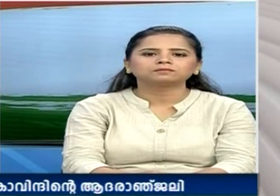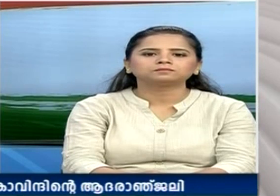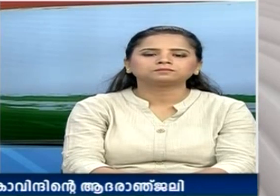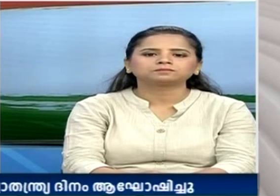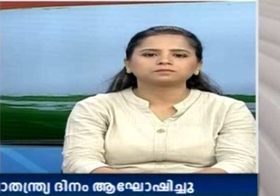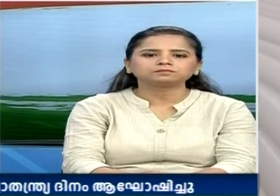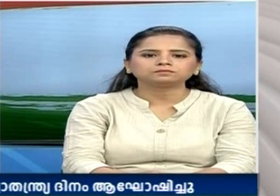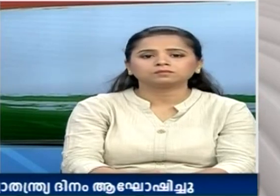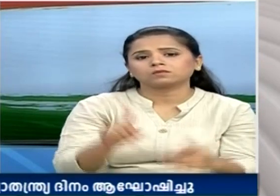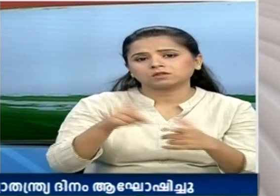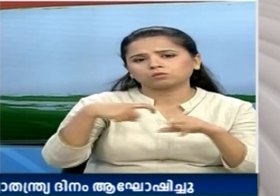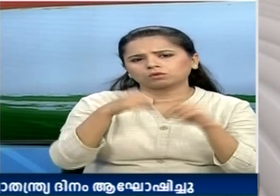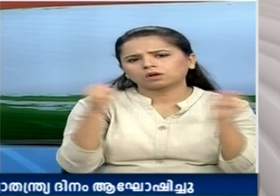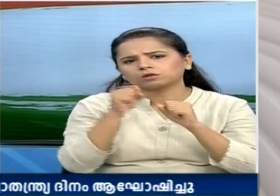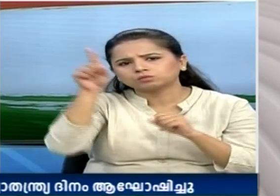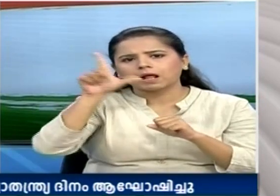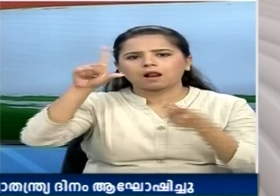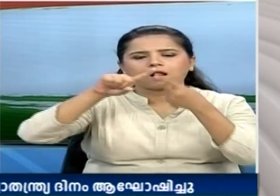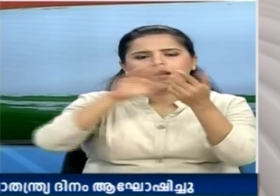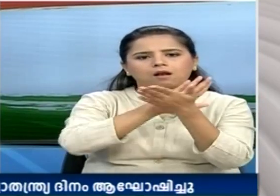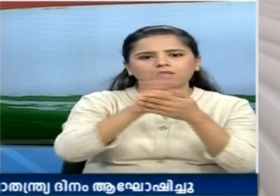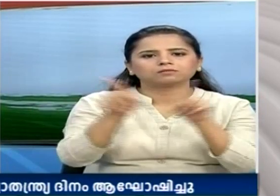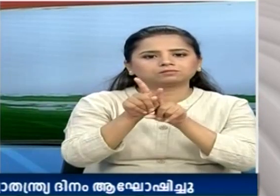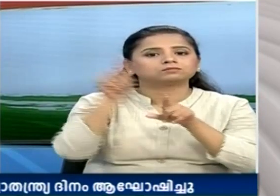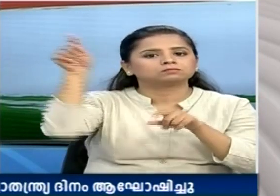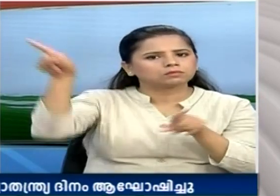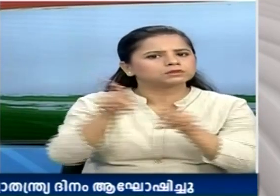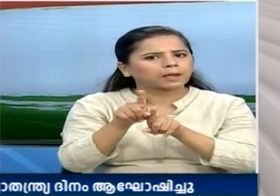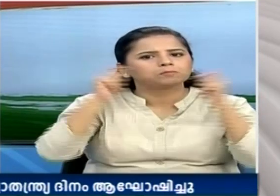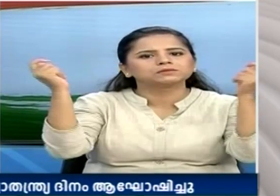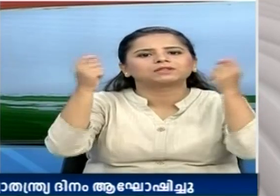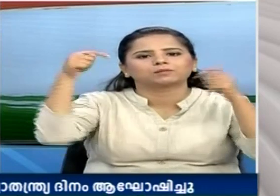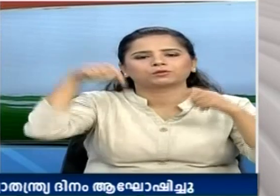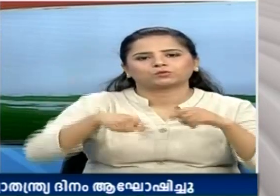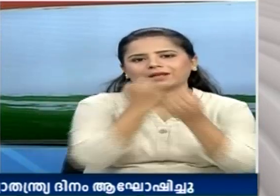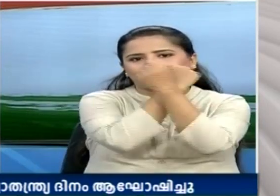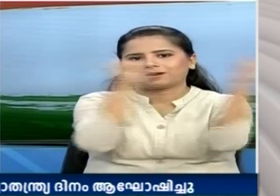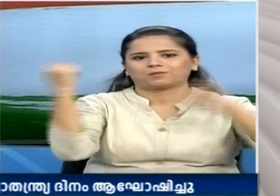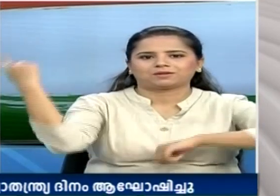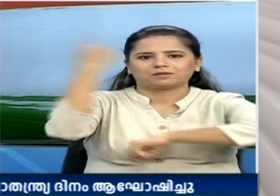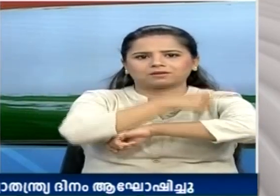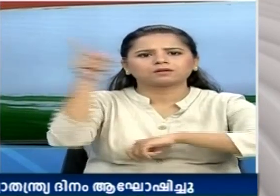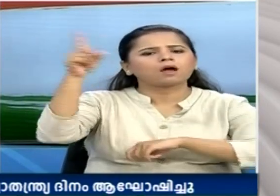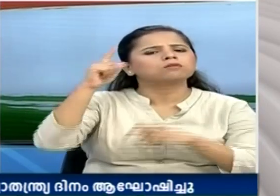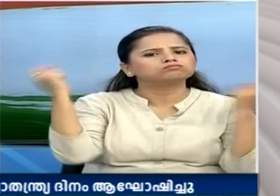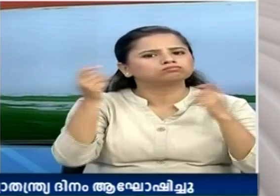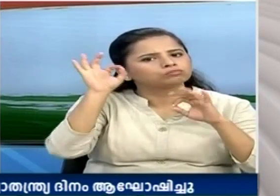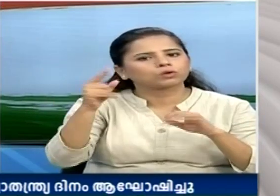Jammu and Kashmir and Leh forwardly celebrate the Independence Day. The celebrations proceed peacefully across the Kashmir Valley.